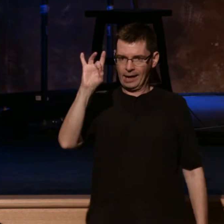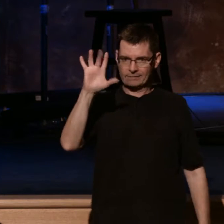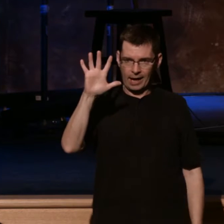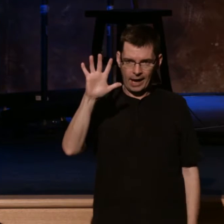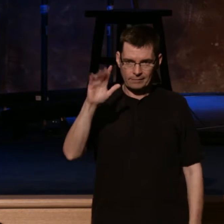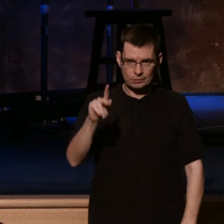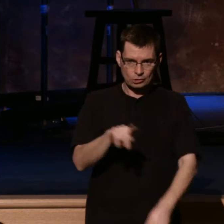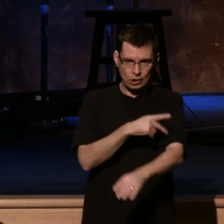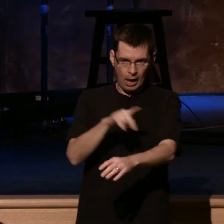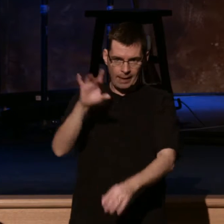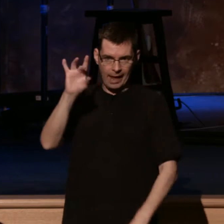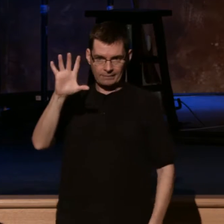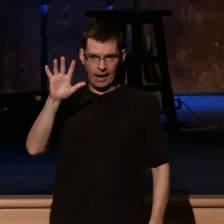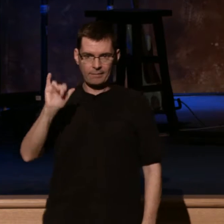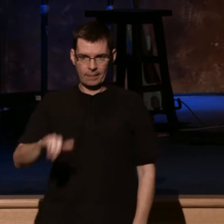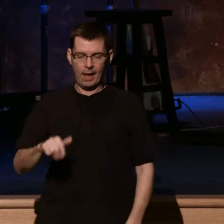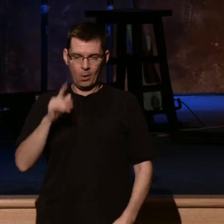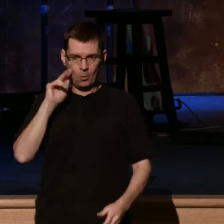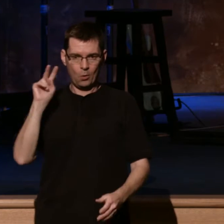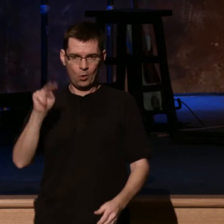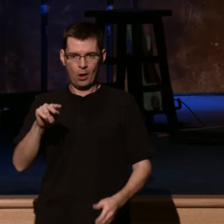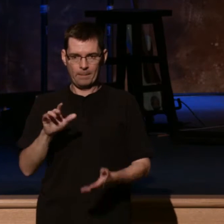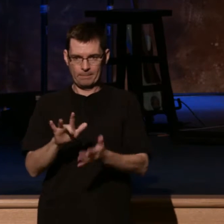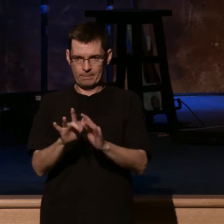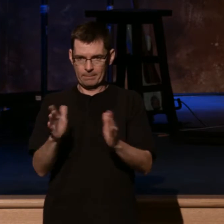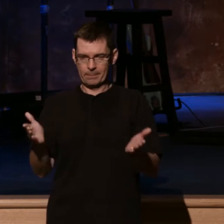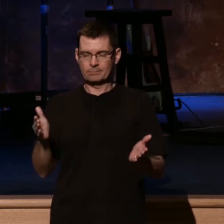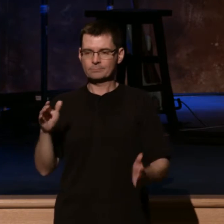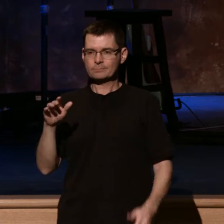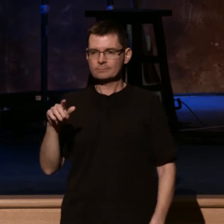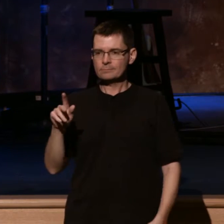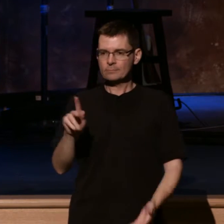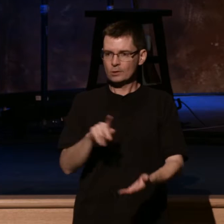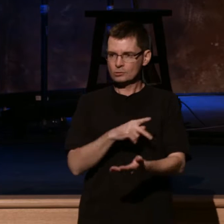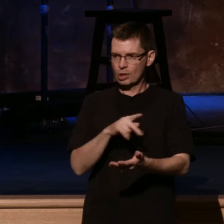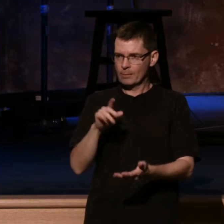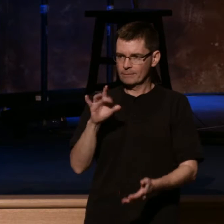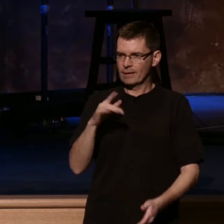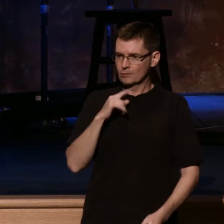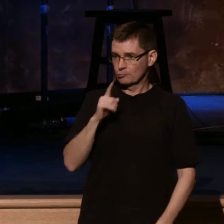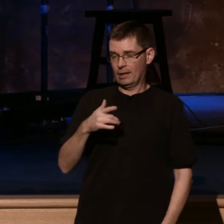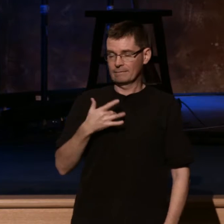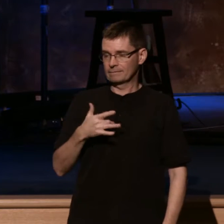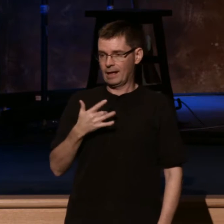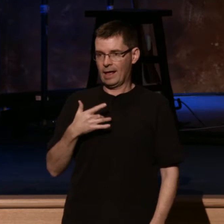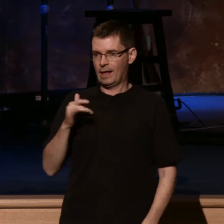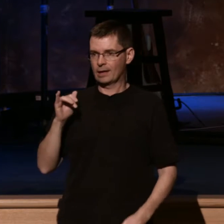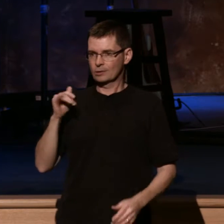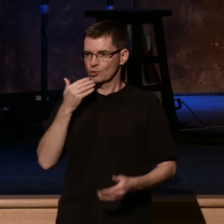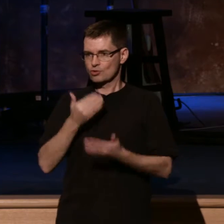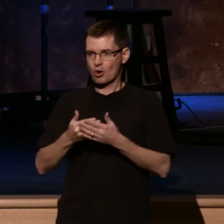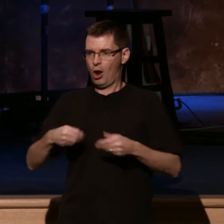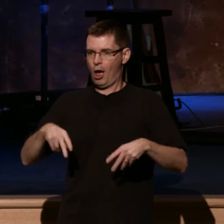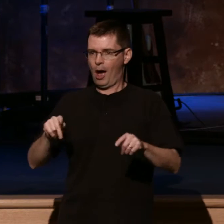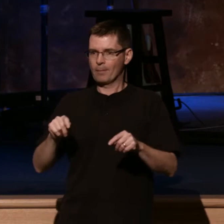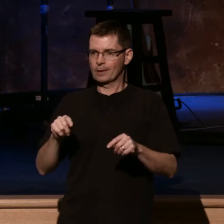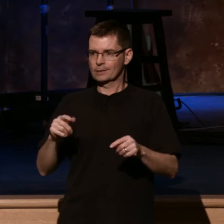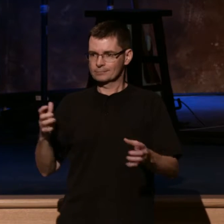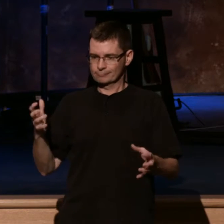Psalm 85. And what a wonderful opportunity, and so humbled to do so, to culminate our time together as we have thought